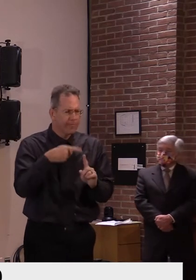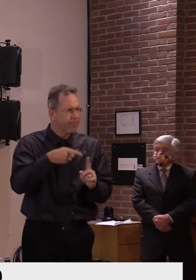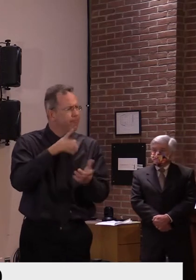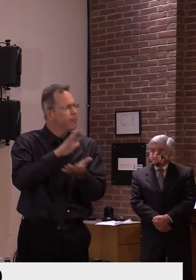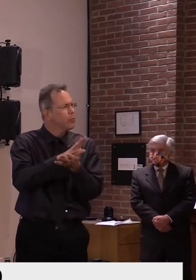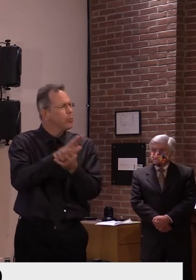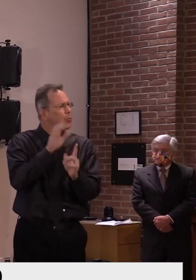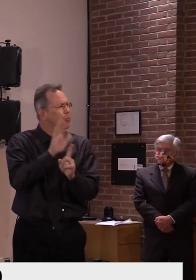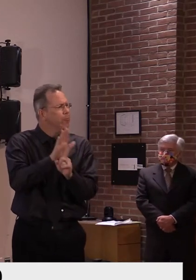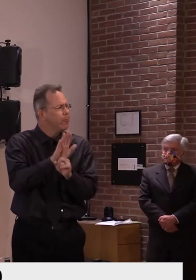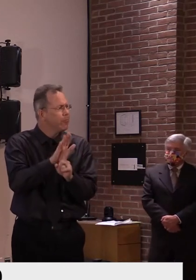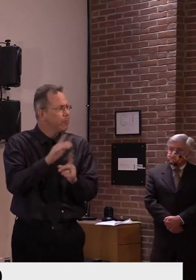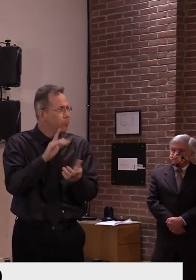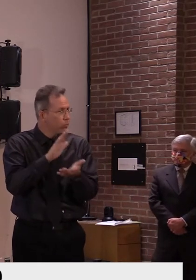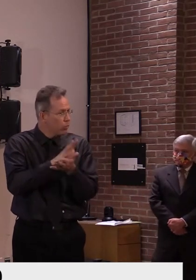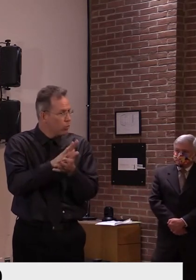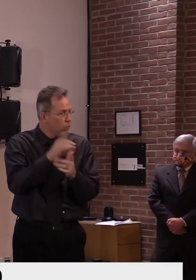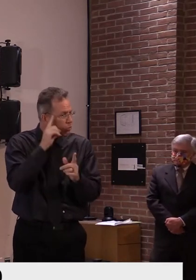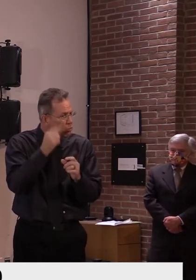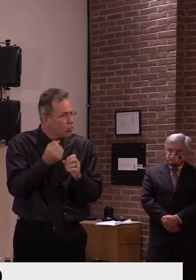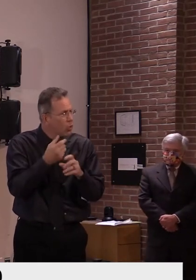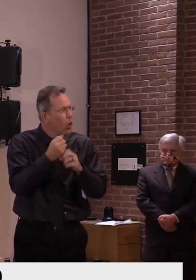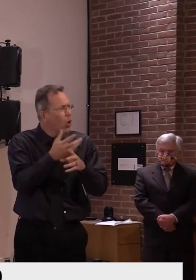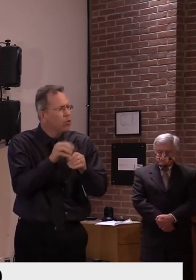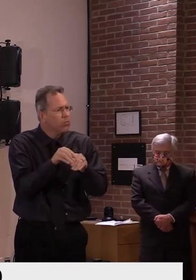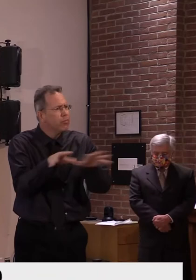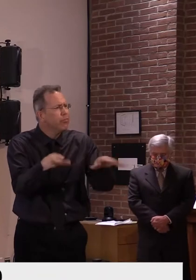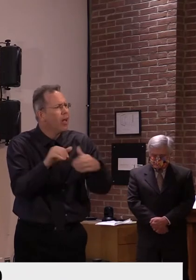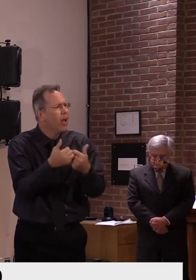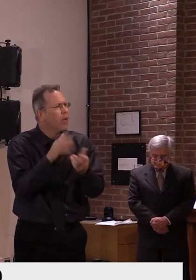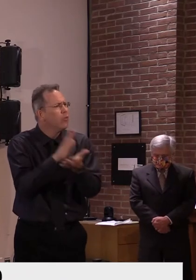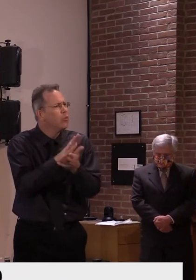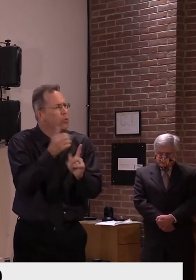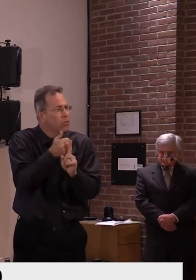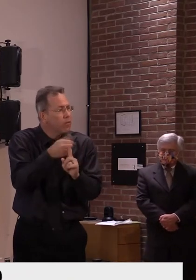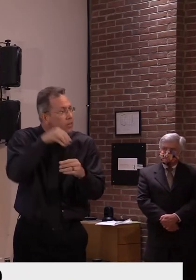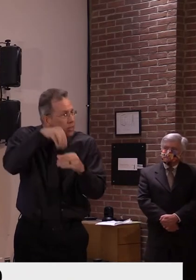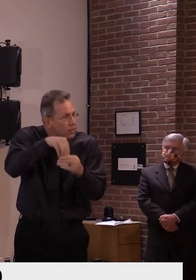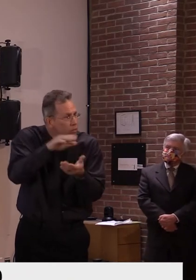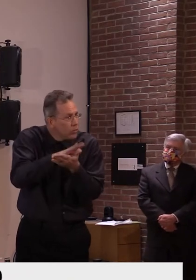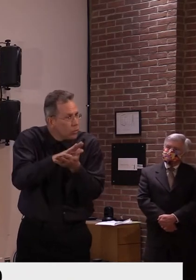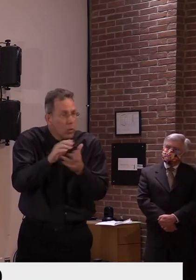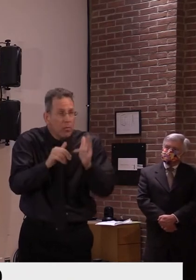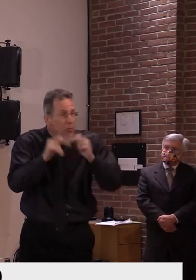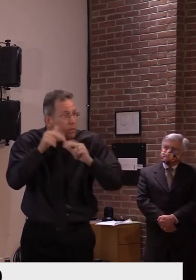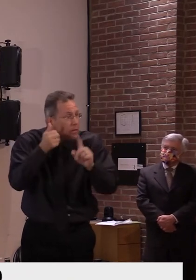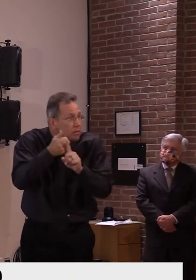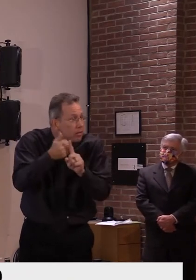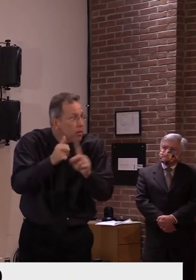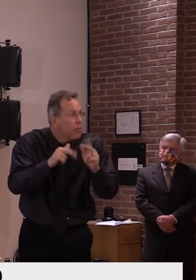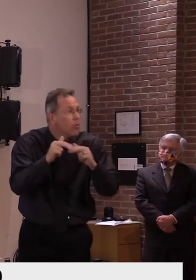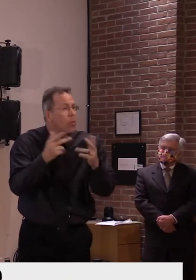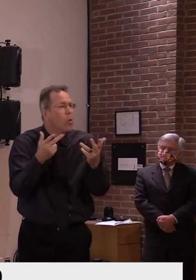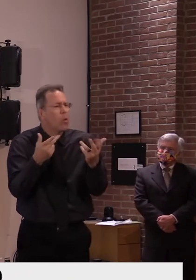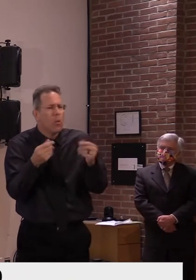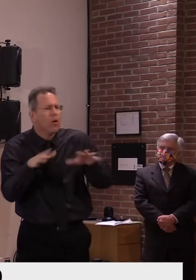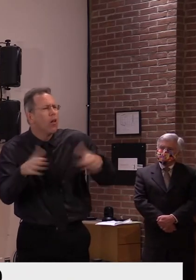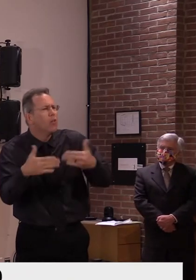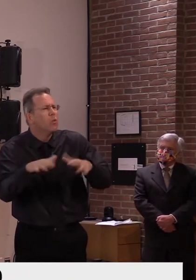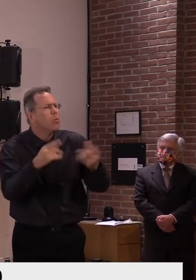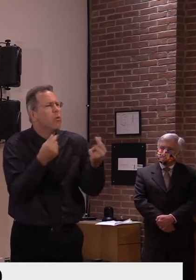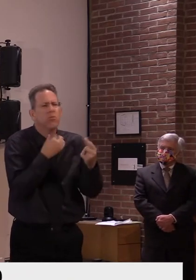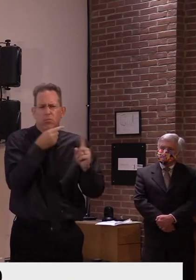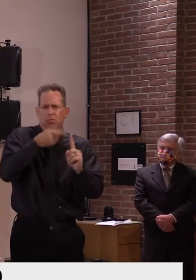Sure. Um, you know, whether it's happening in school, at a specific place in school. Yeah. With the exception of the one school,